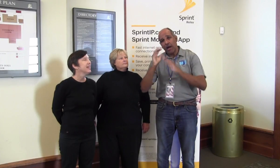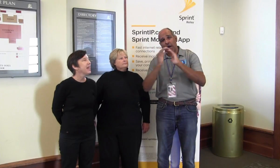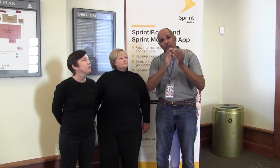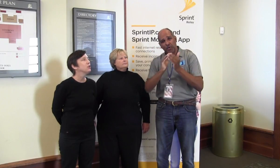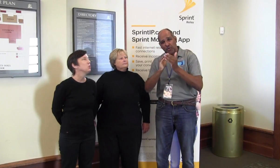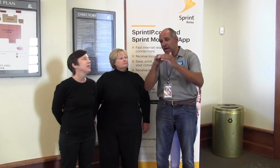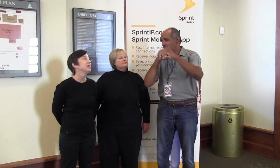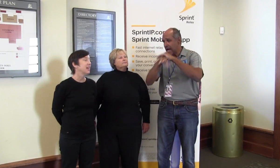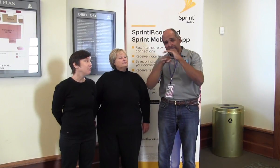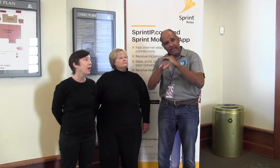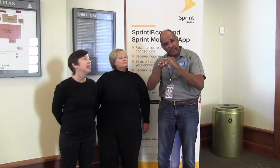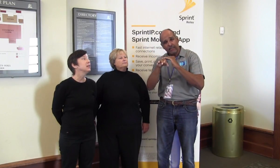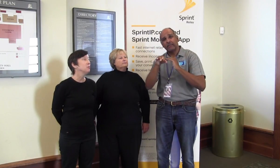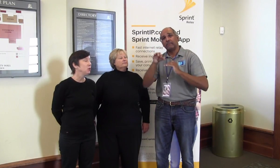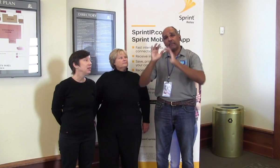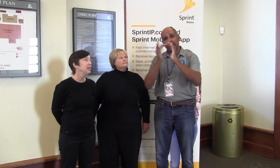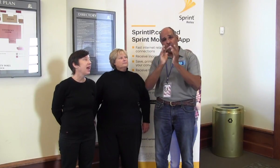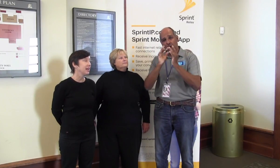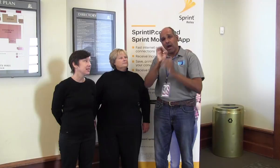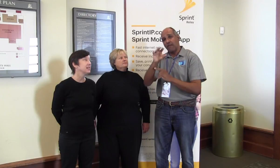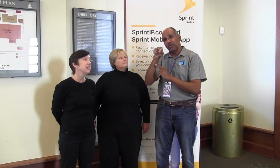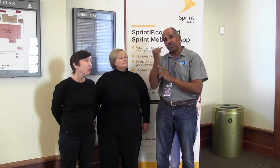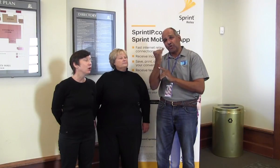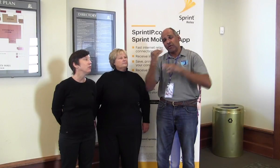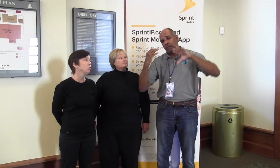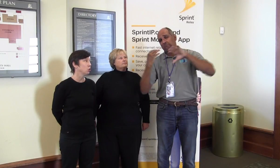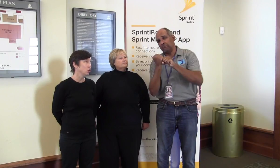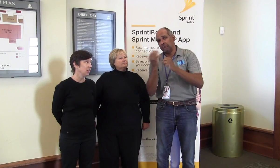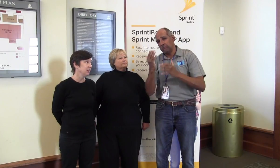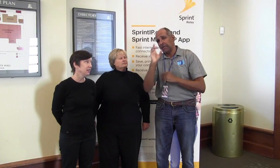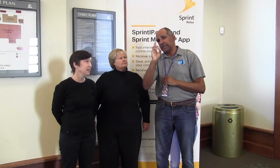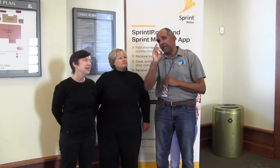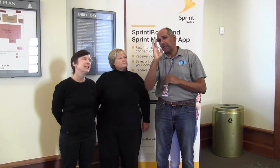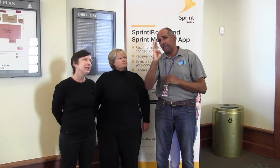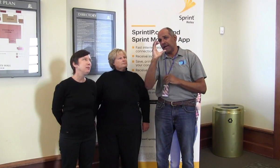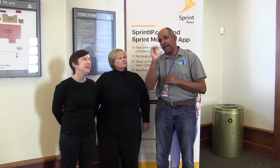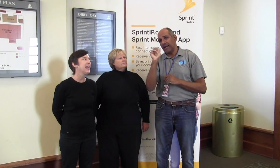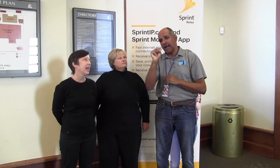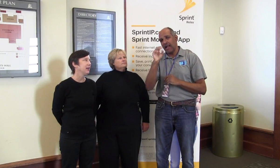Katherine is with the Deaf-Blind Community Access Network of New Jersey, DVCAN.